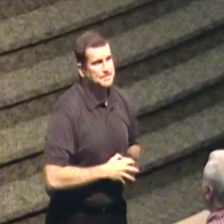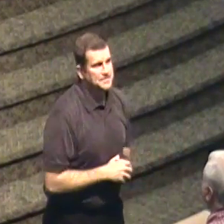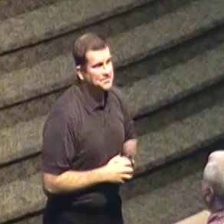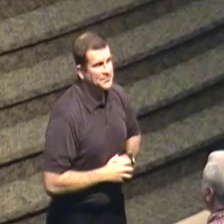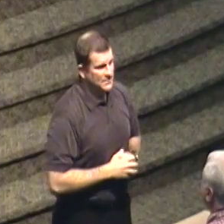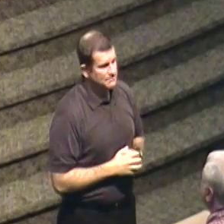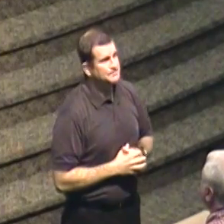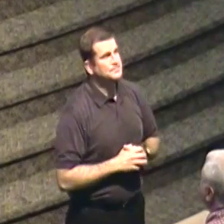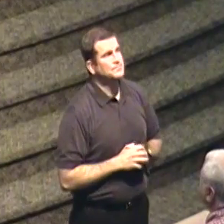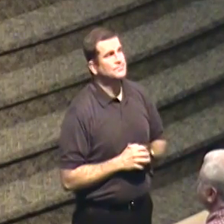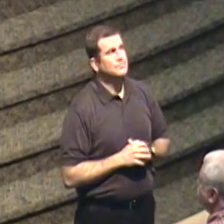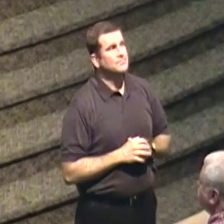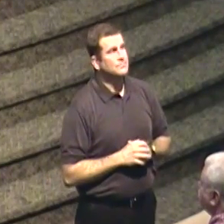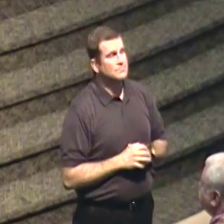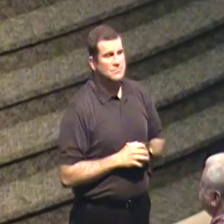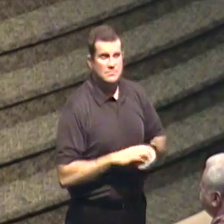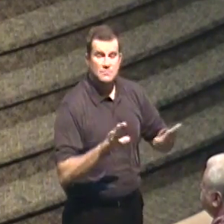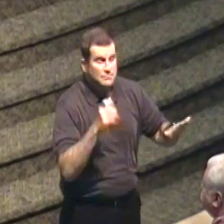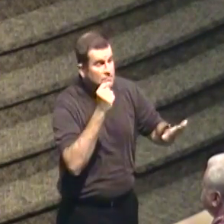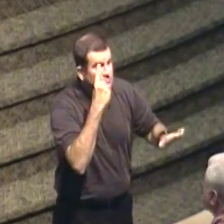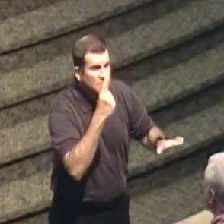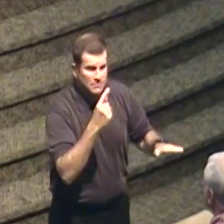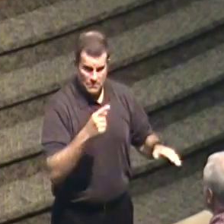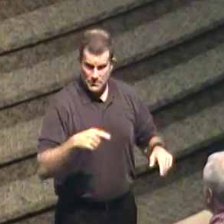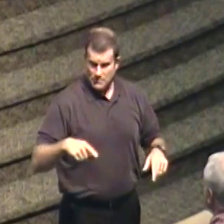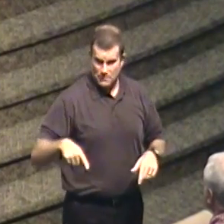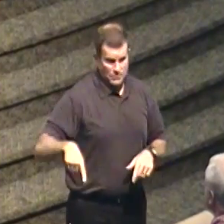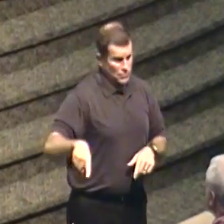we can all have victory this morning because is my victory I